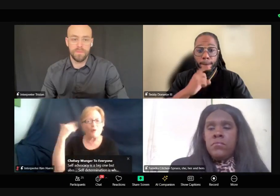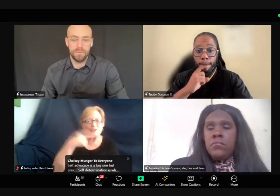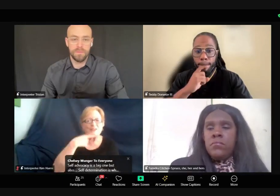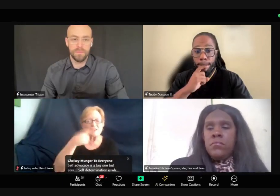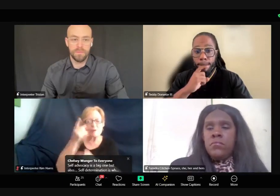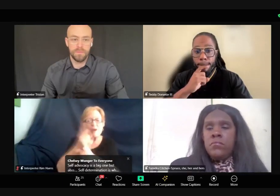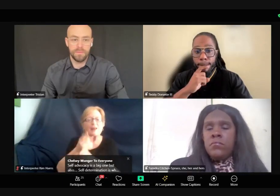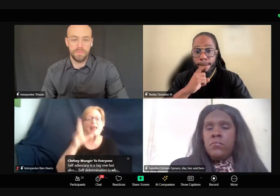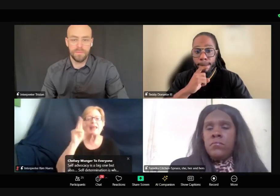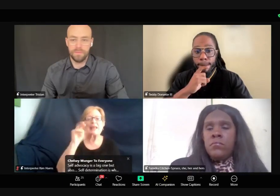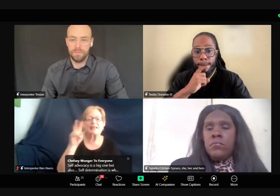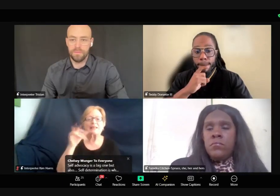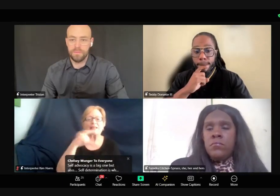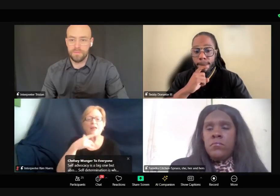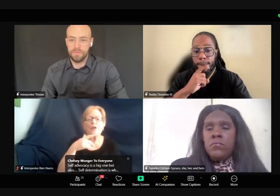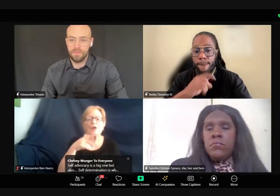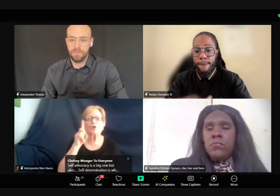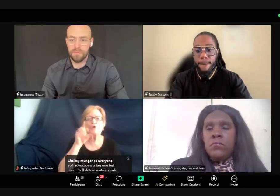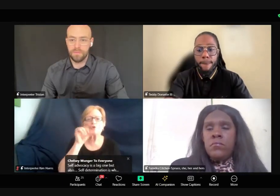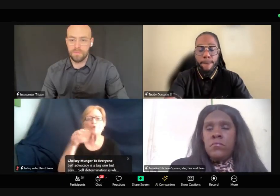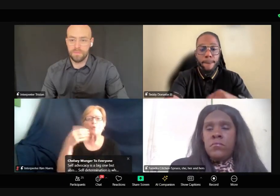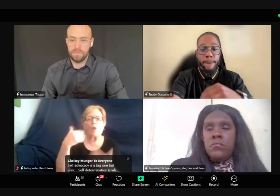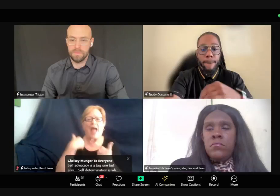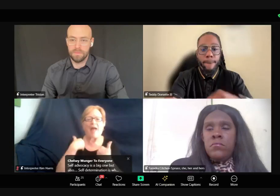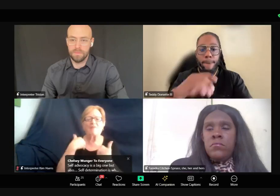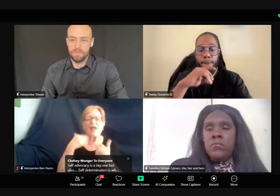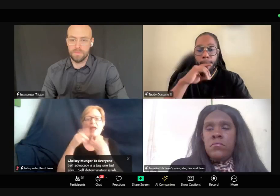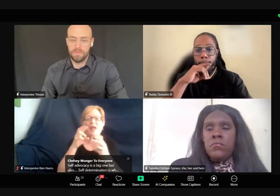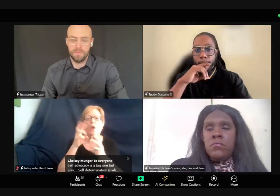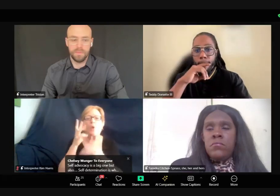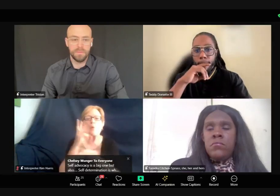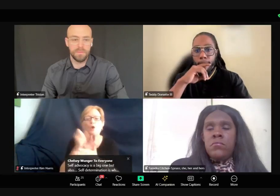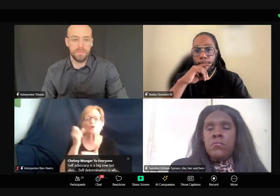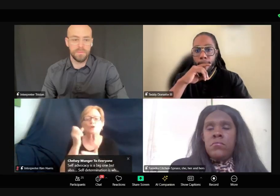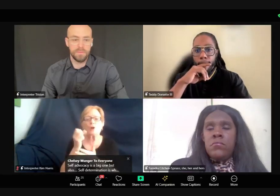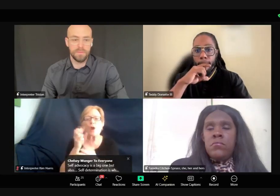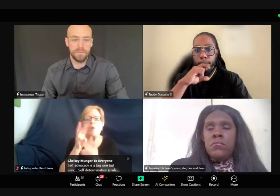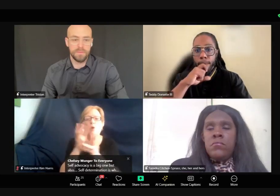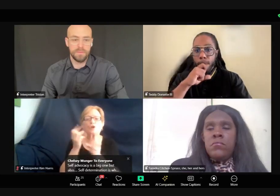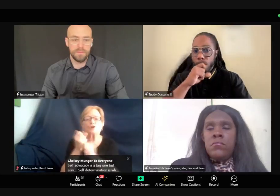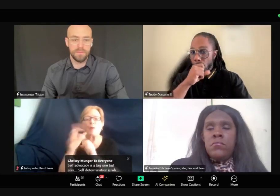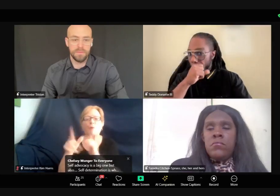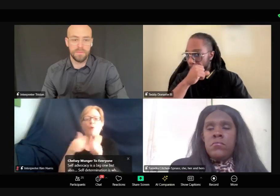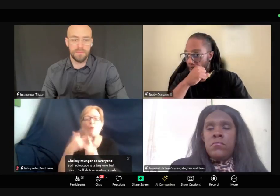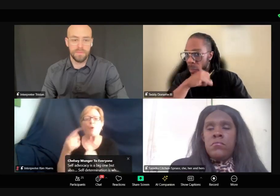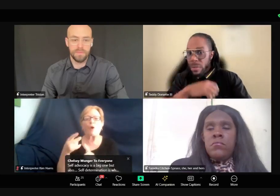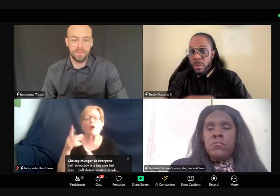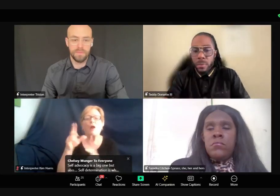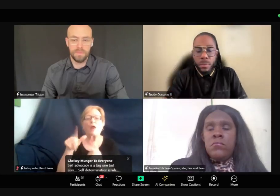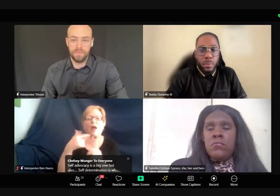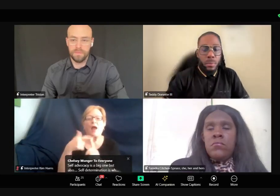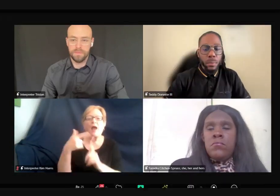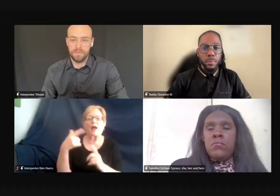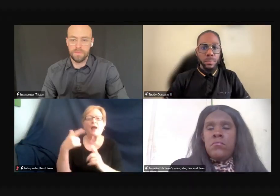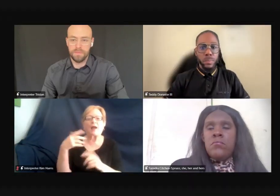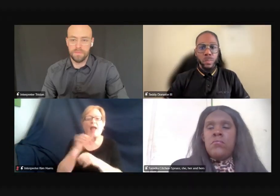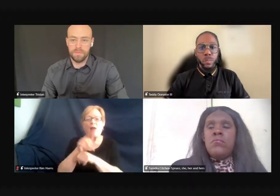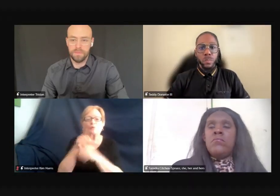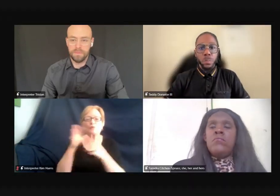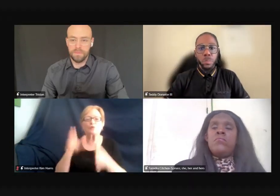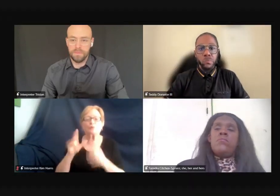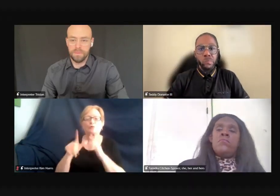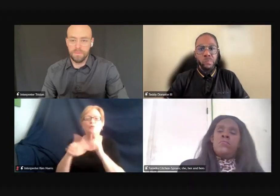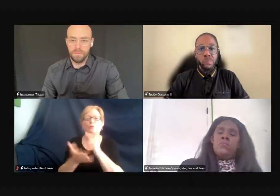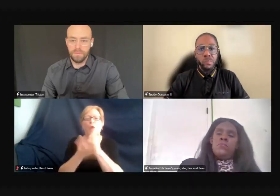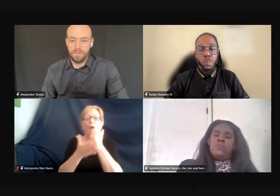and Nancy said, do you have, do you have a workshop or a life coach to help deaf and deaf blind to learn how to work for a